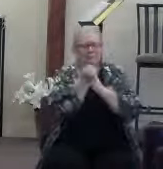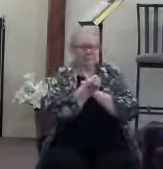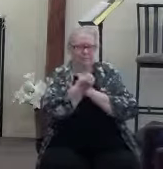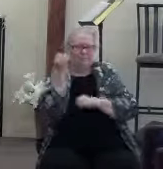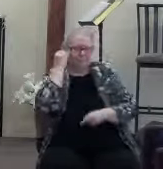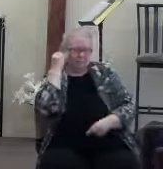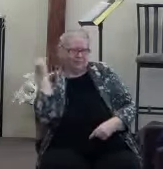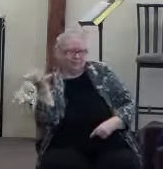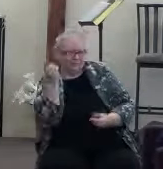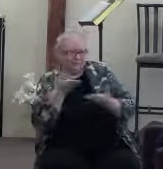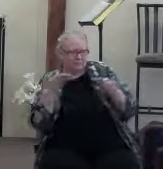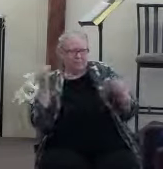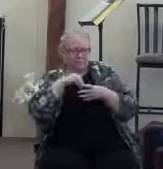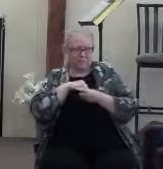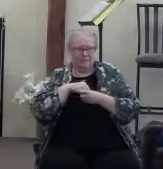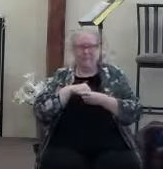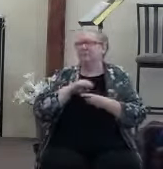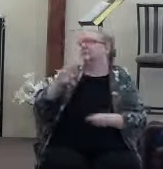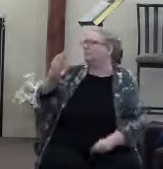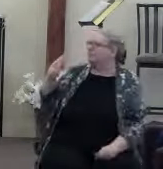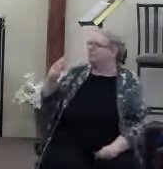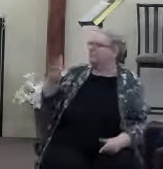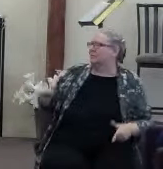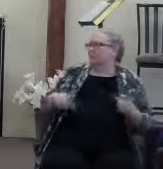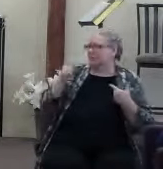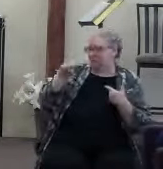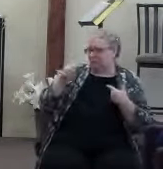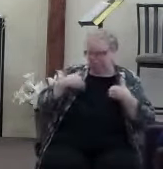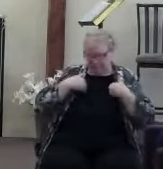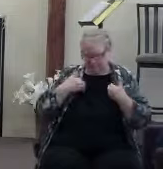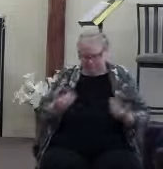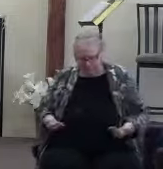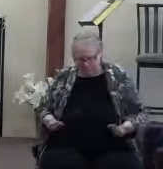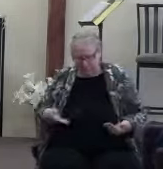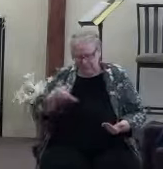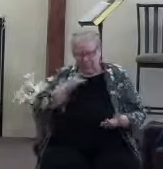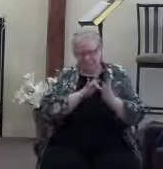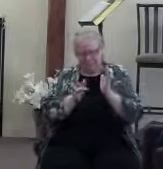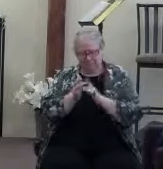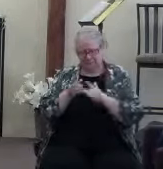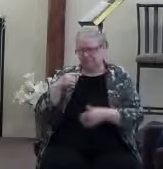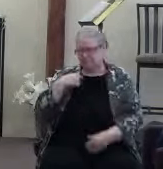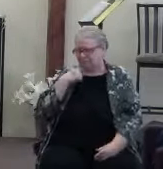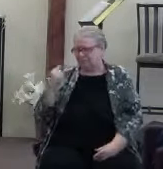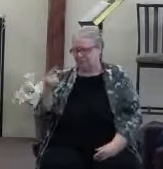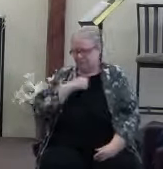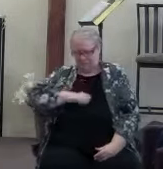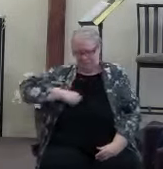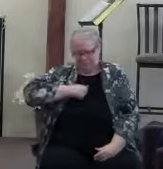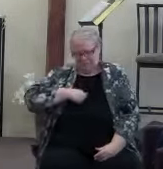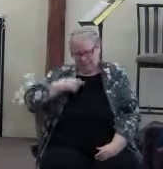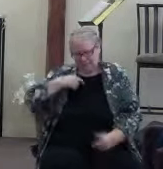If there's anything in your life right now that you need to confess to Jesus and say, I'm sorry, Father, I've